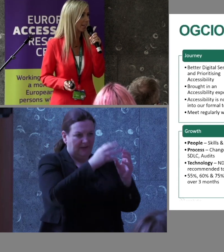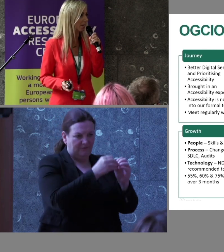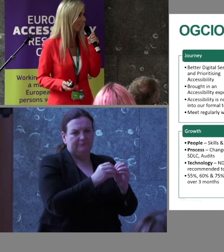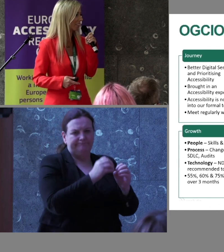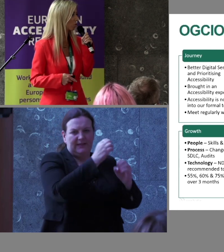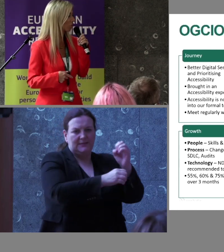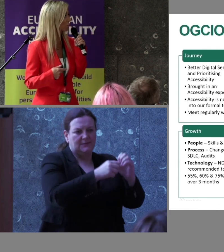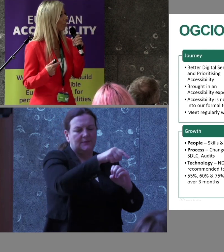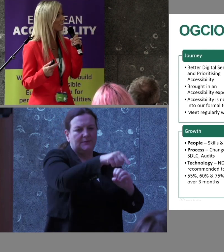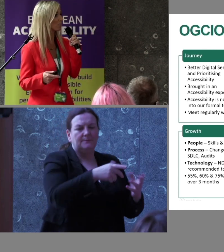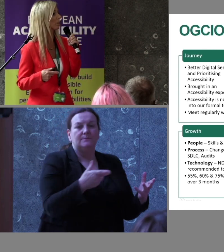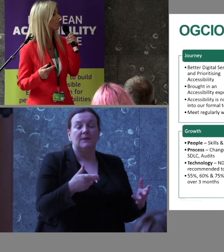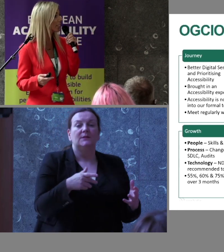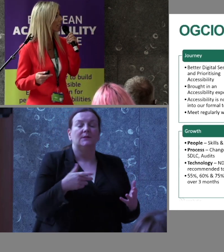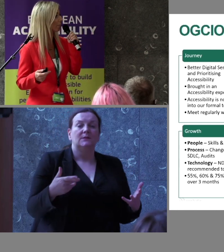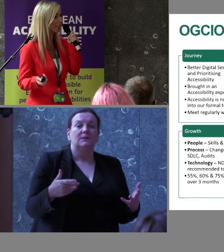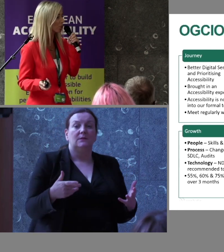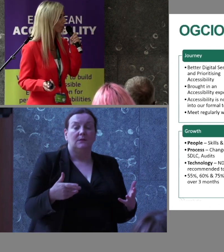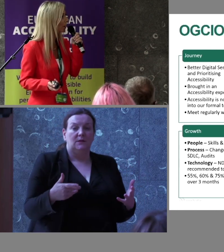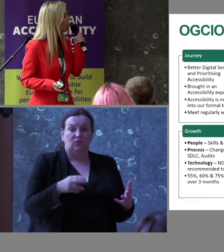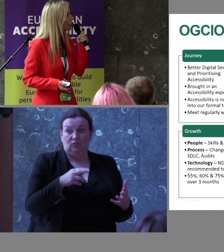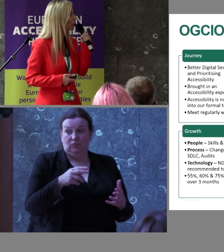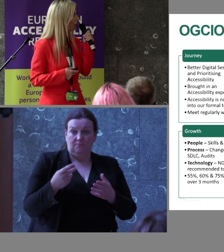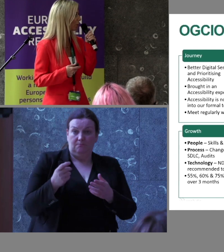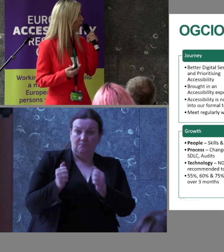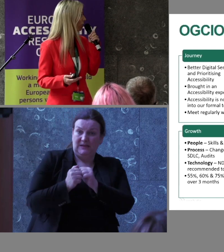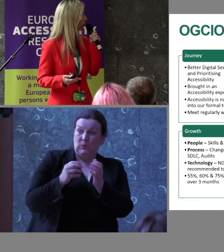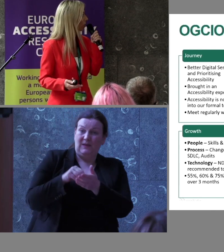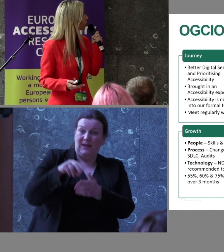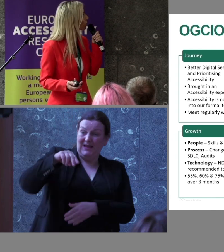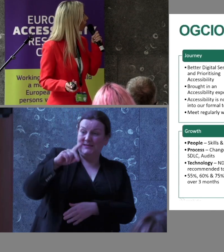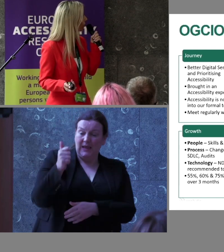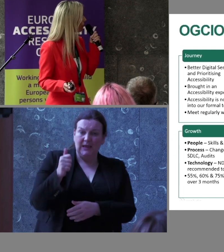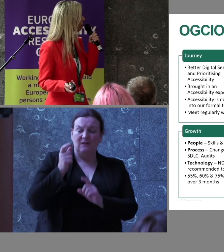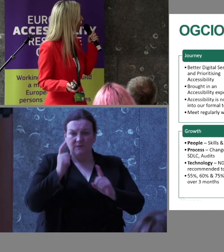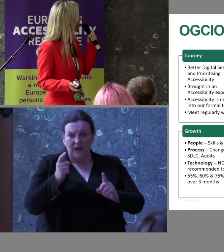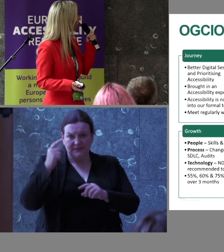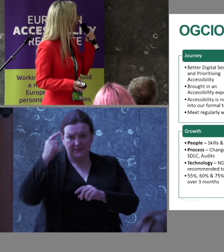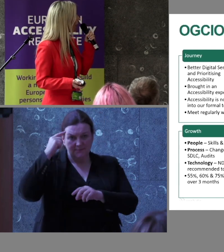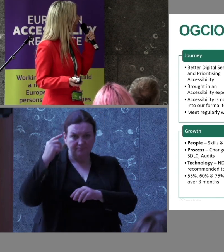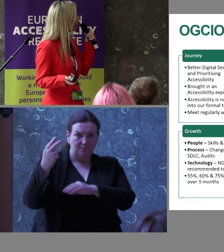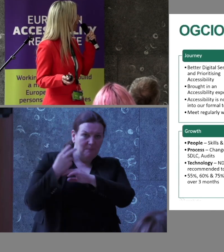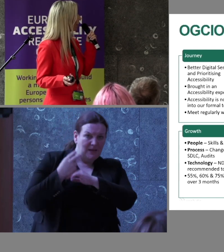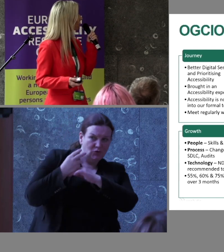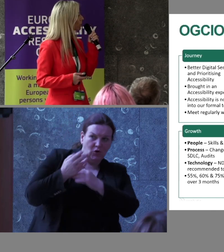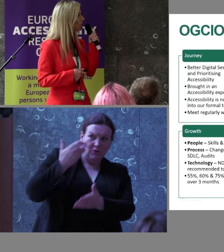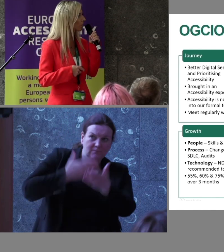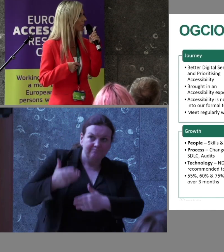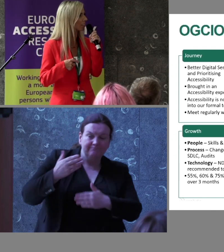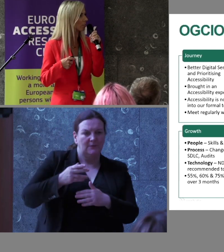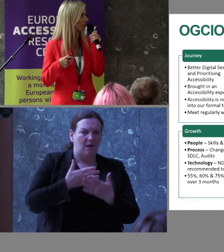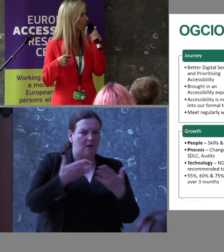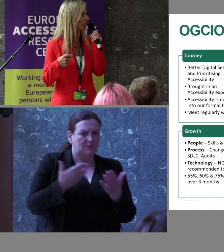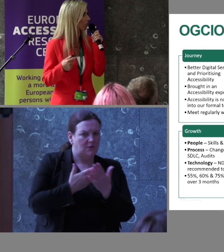NDA, and that's just providing us with advice and mentorship, you know, and we learn so much from them. And I suppose